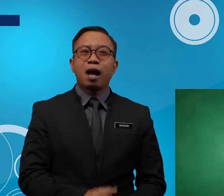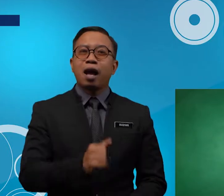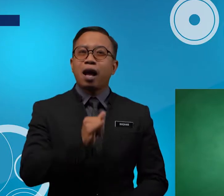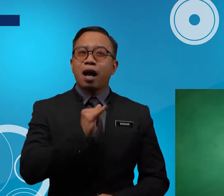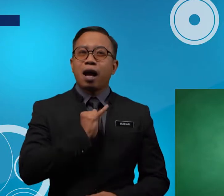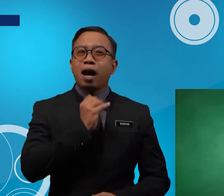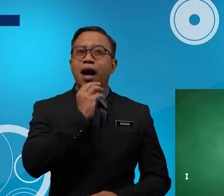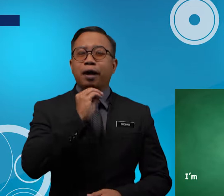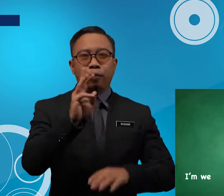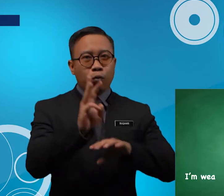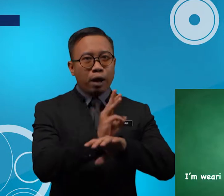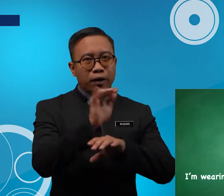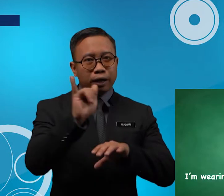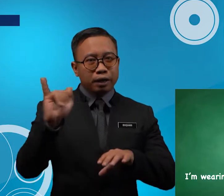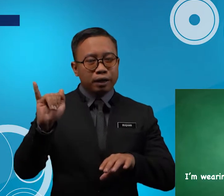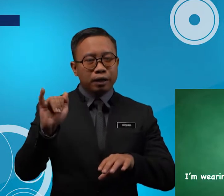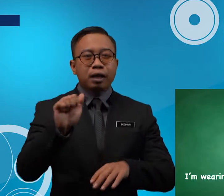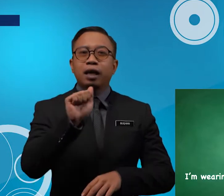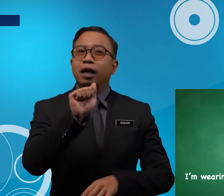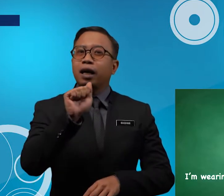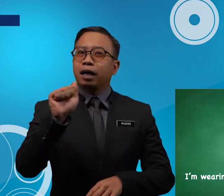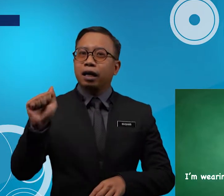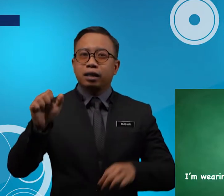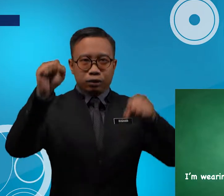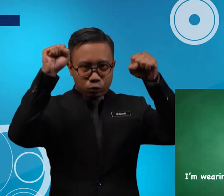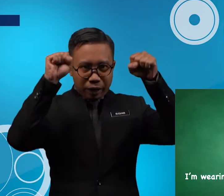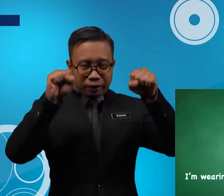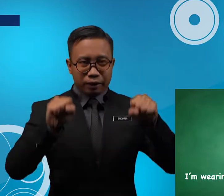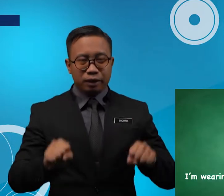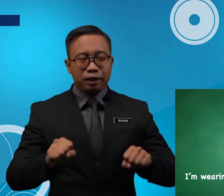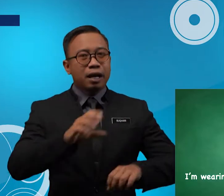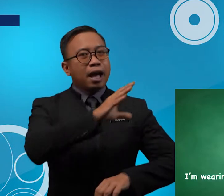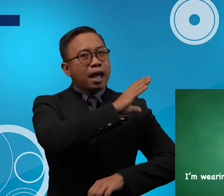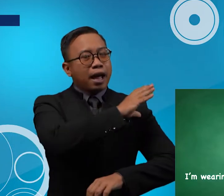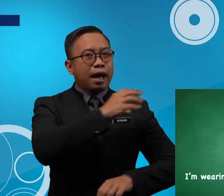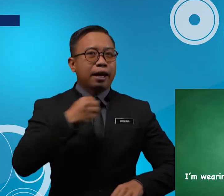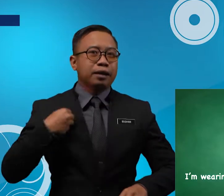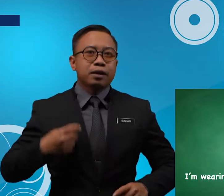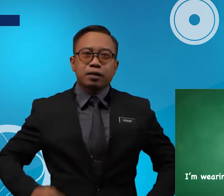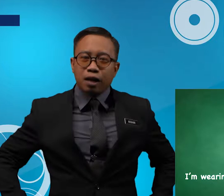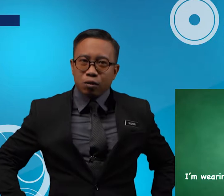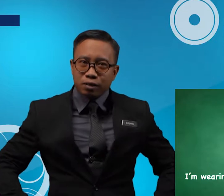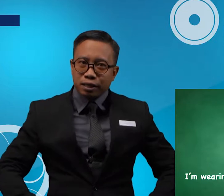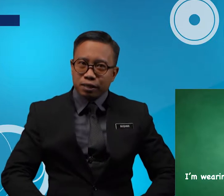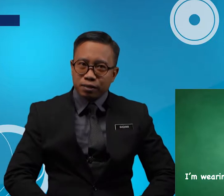I'm Wearing A Sweater And Trousers